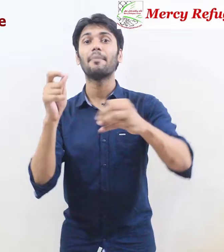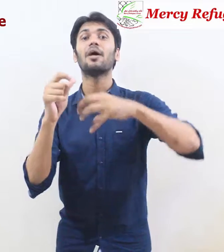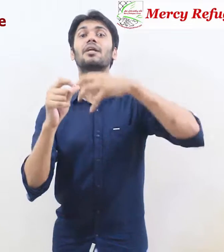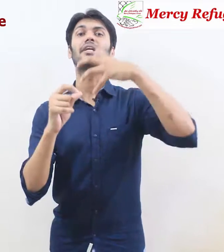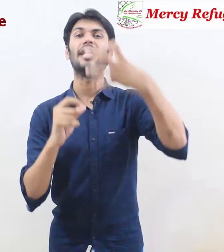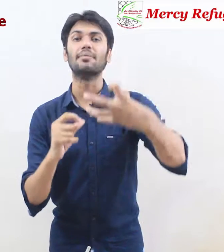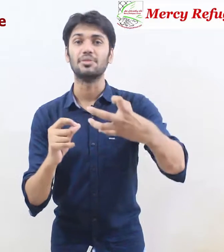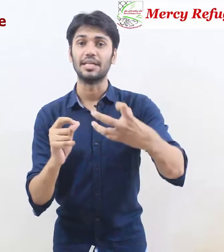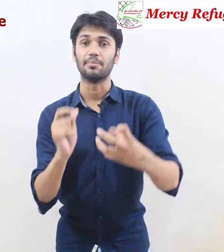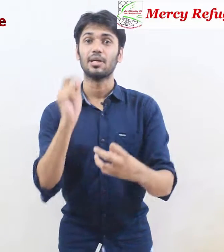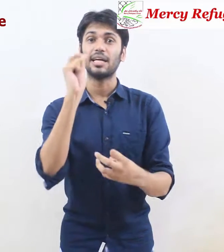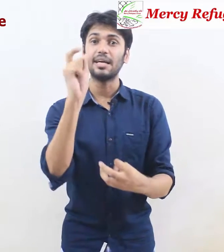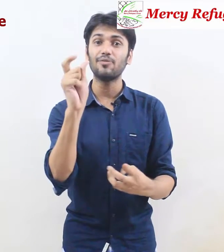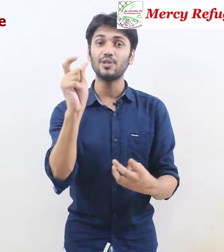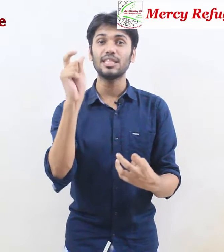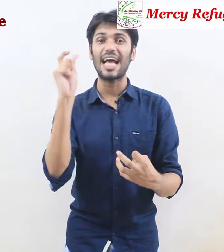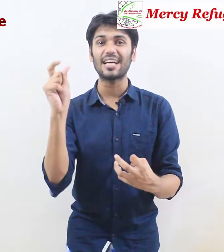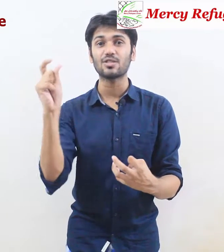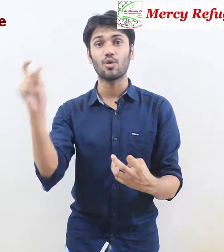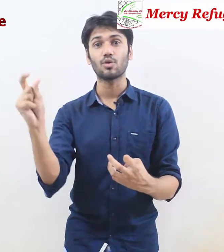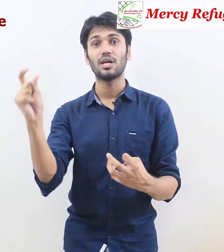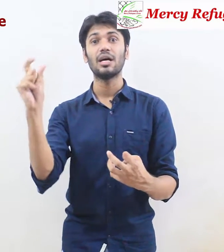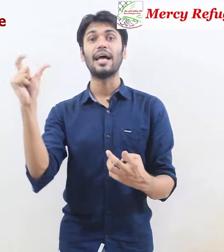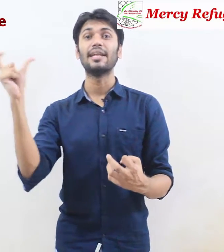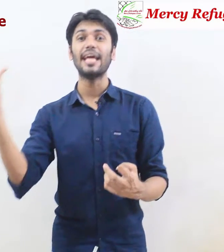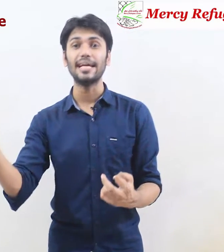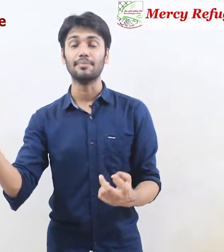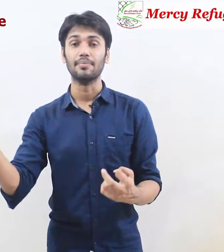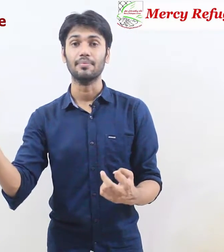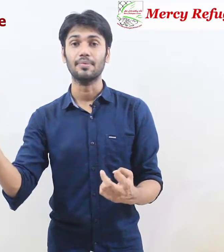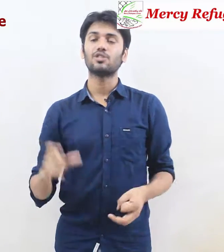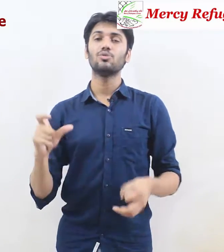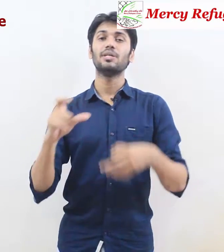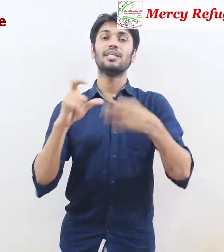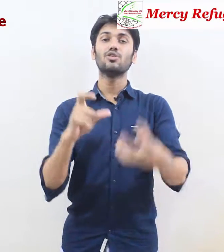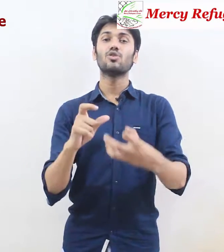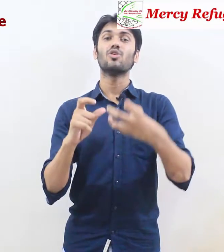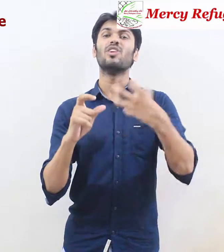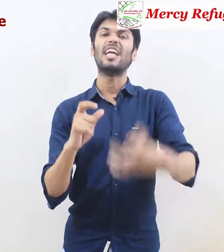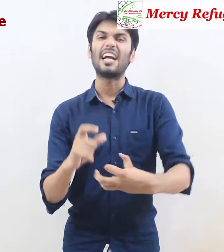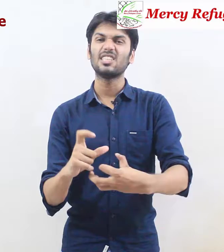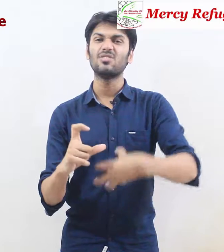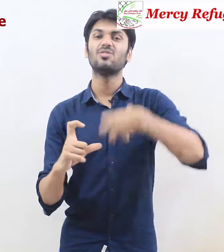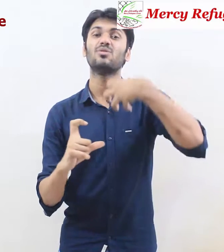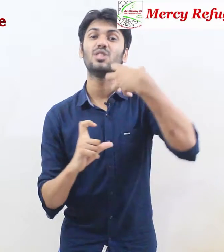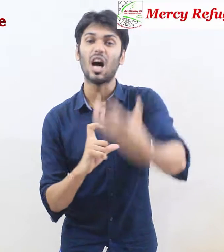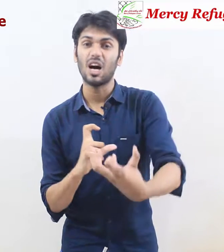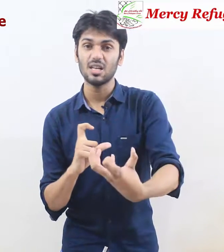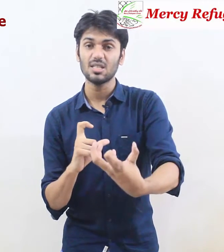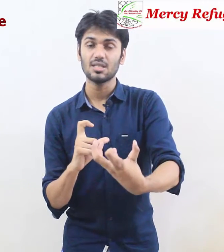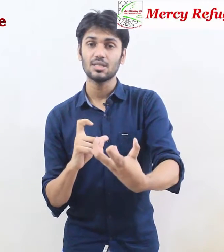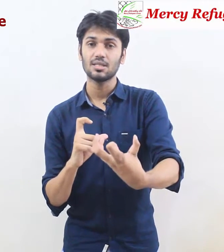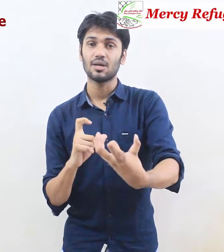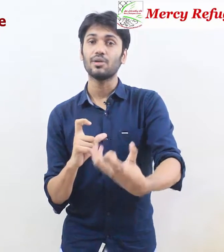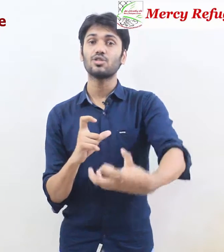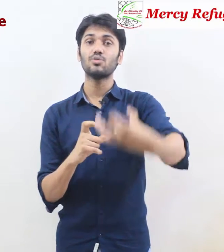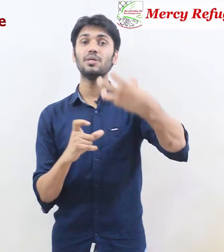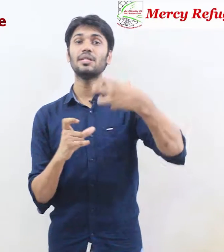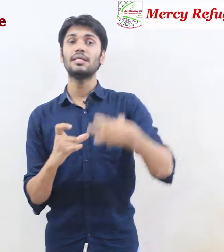have named them everything has got a name it could be in your native tongue or it could be